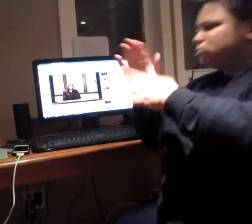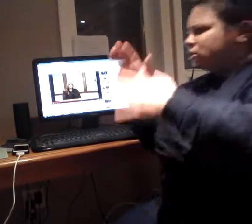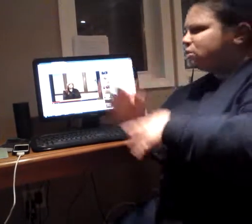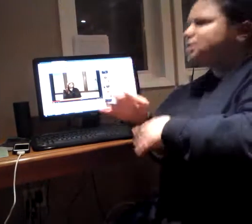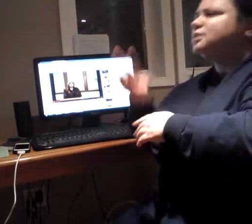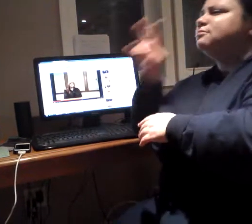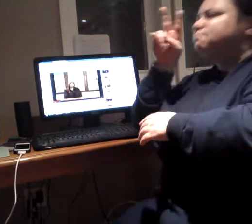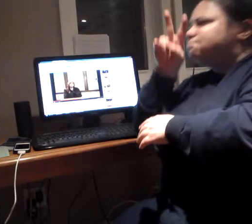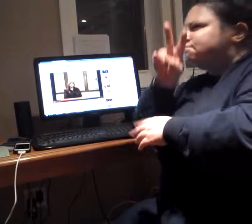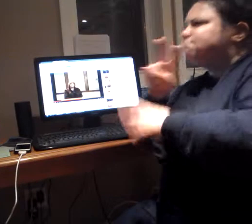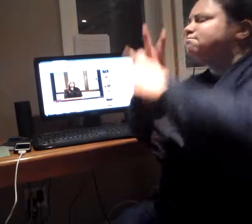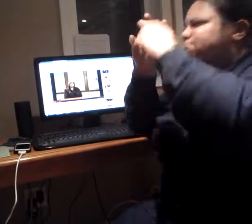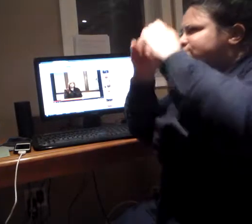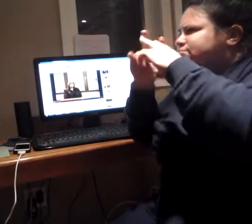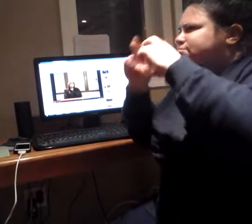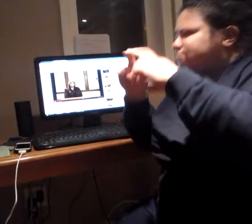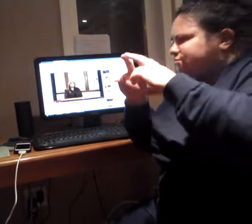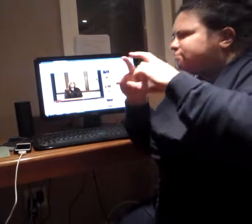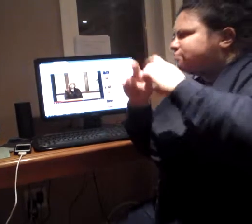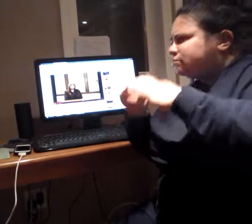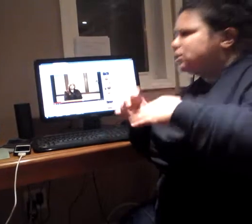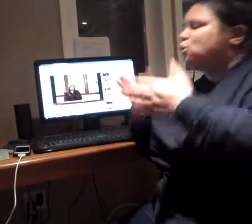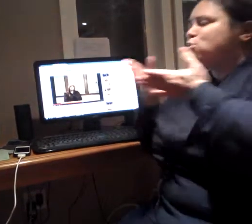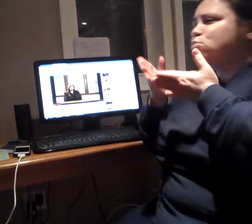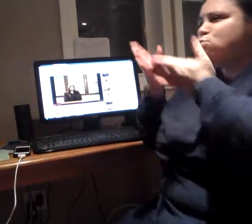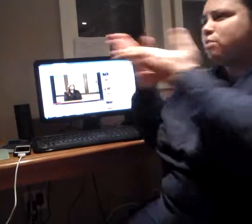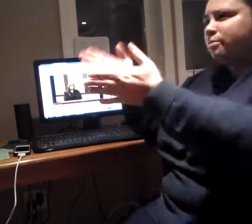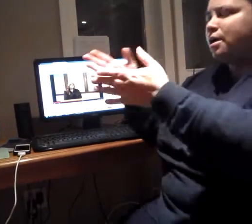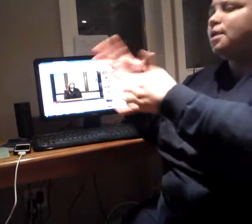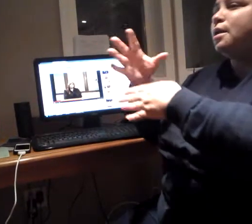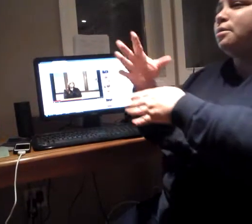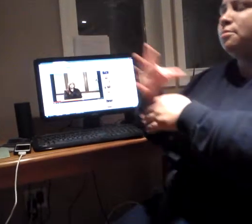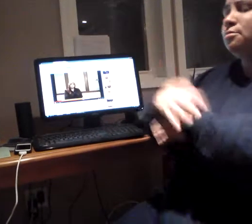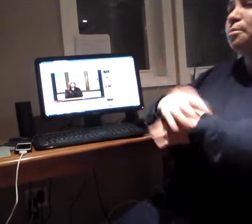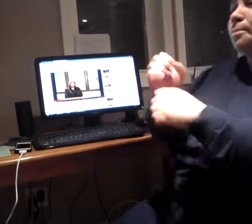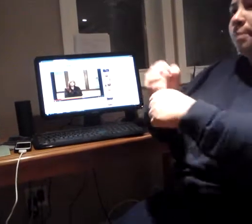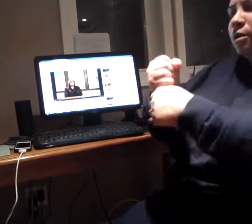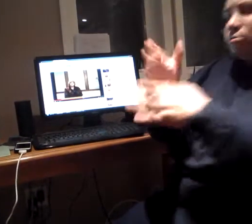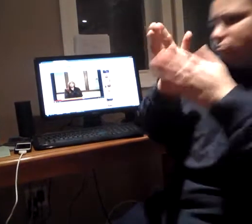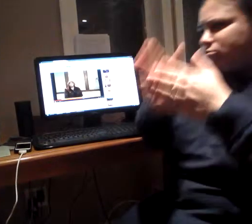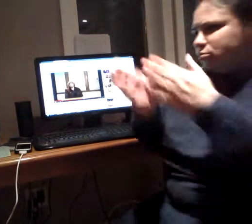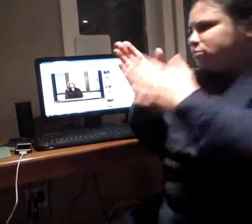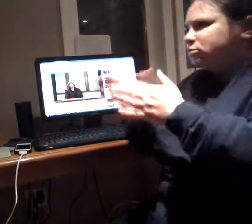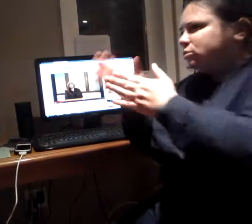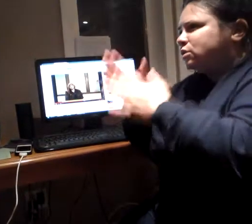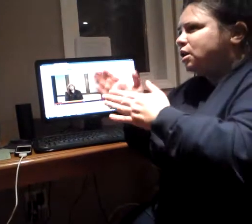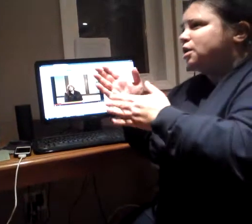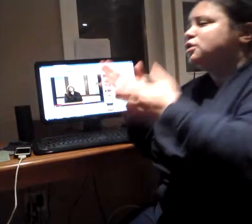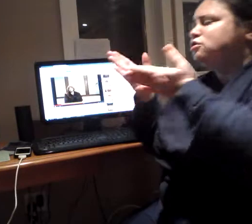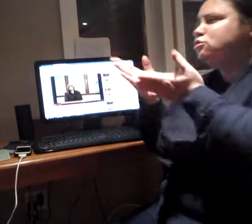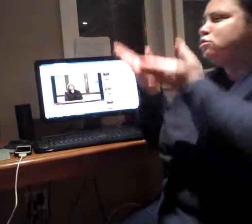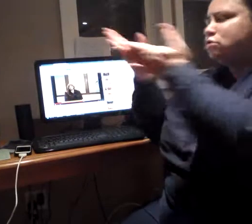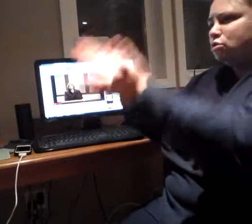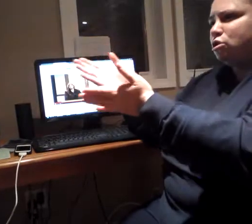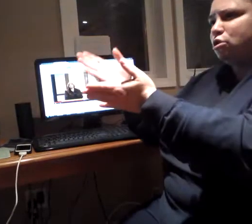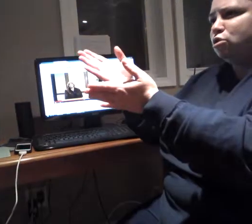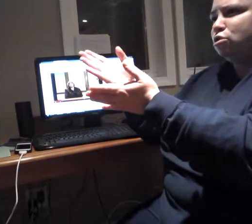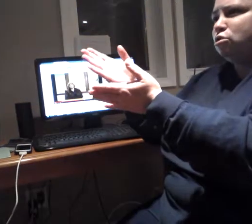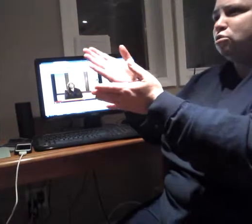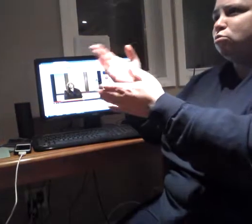then make a recommendation they kind of make a plan about where you can go from there does that sound like something you'd be interested in